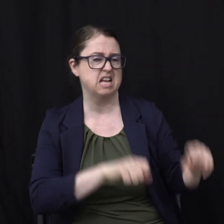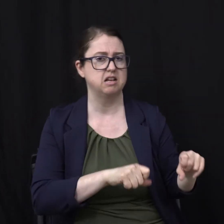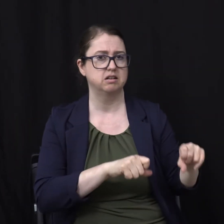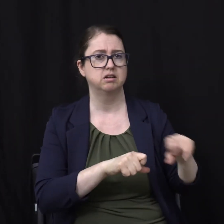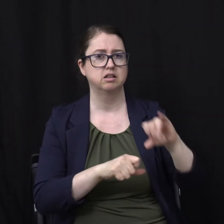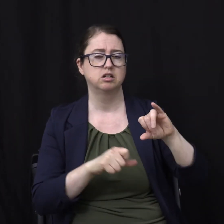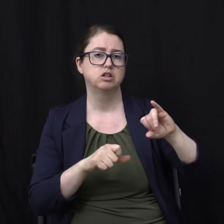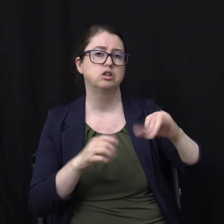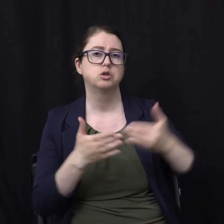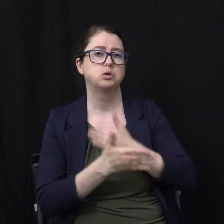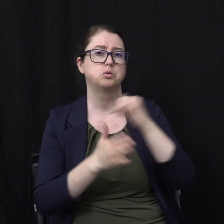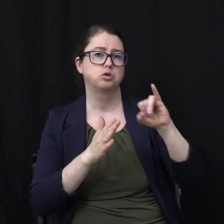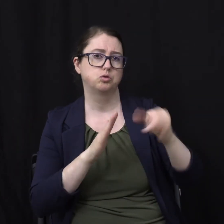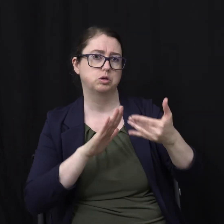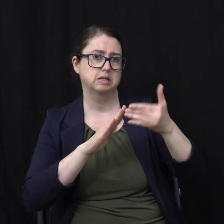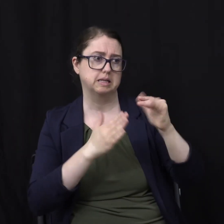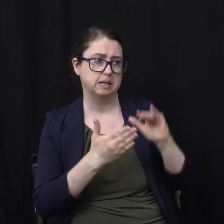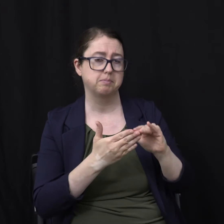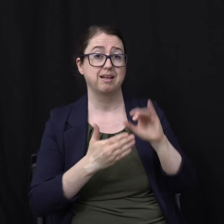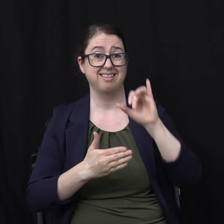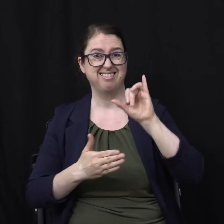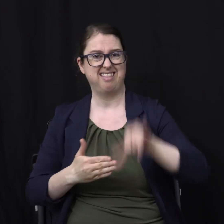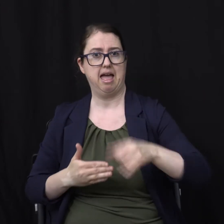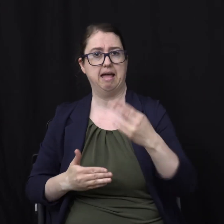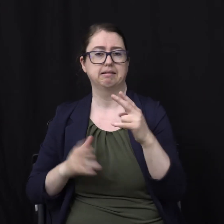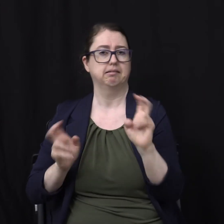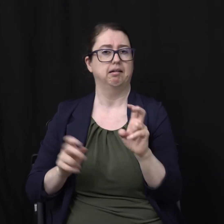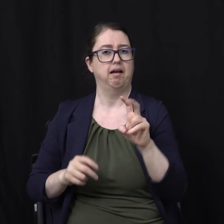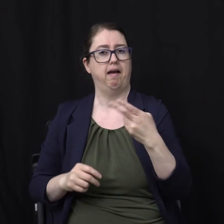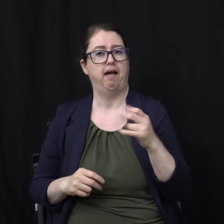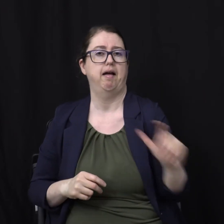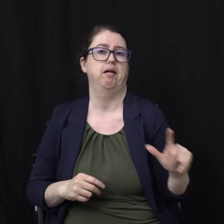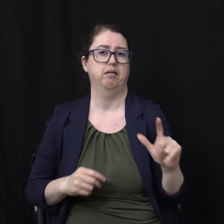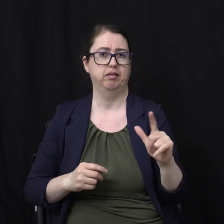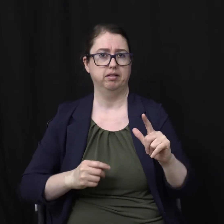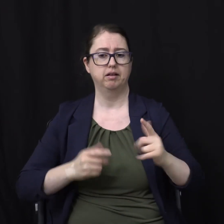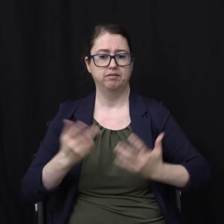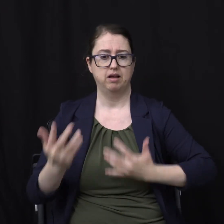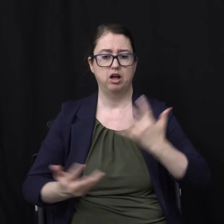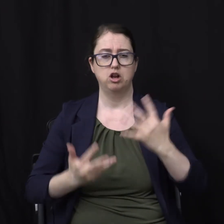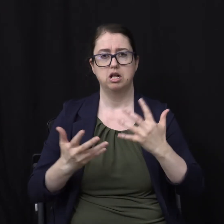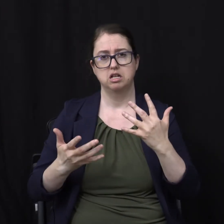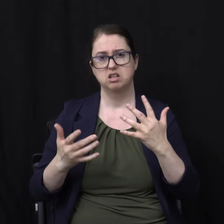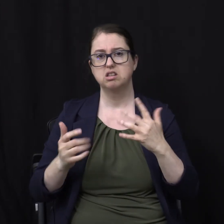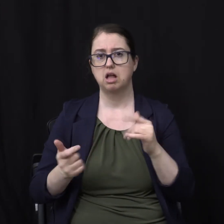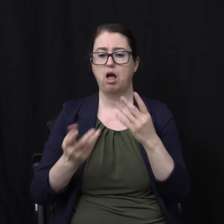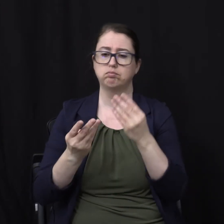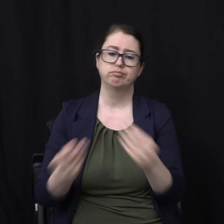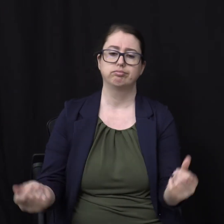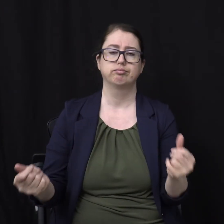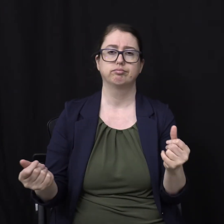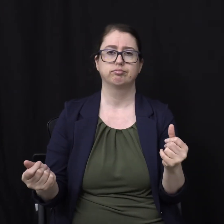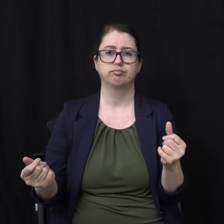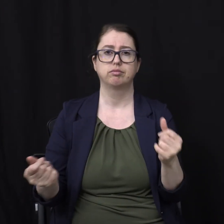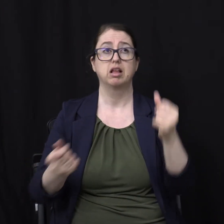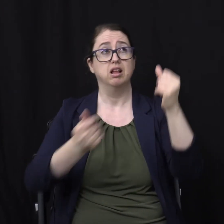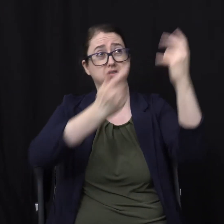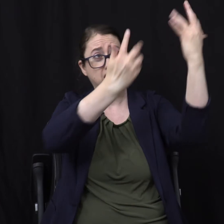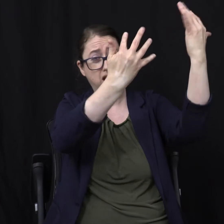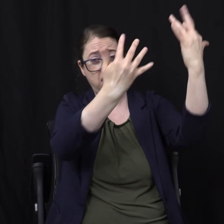new Jerusalem That hell takes place The lake of fire It called it And they were devoured As fire came down Out of heaven From